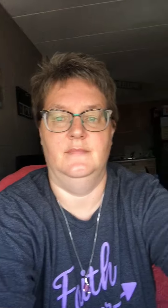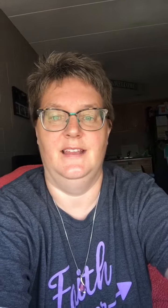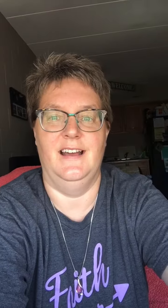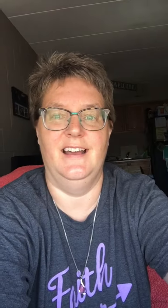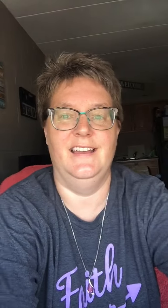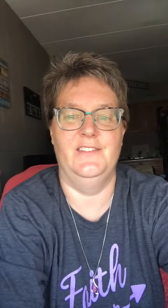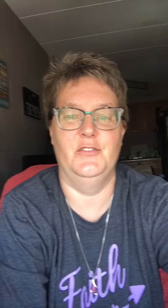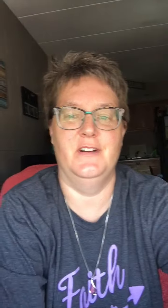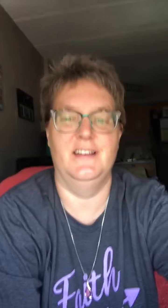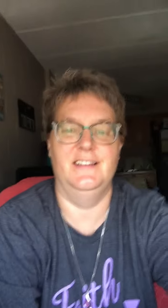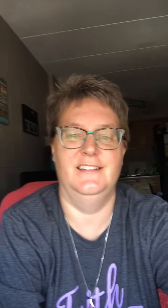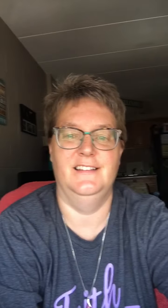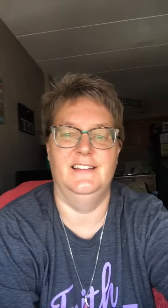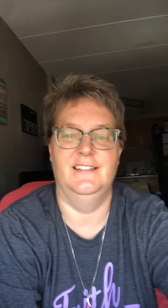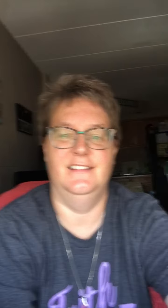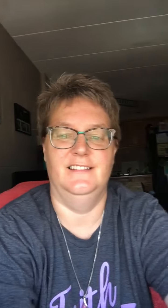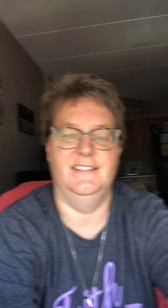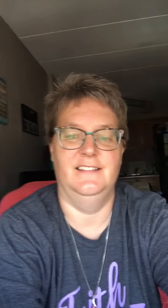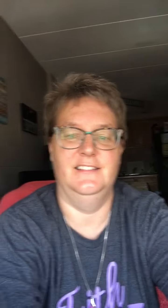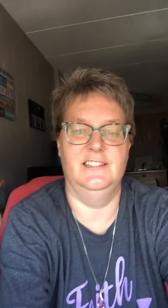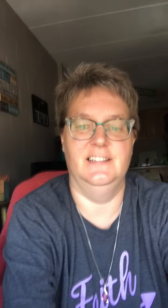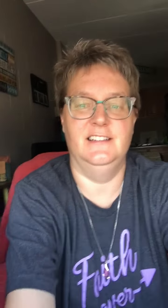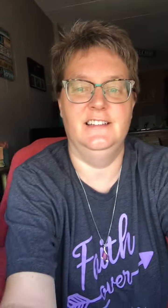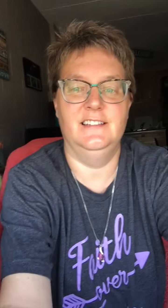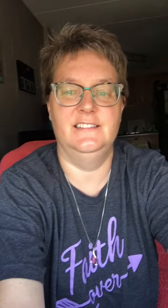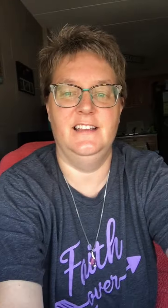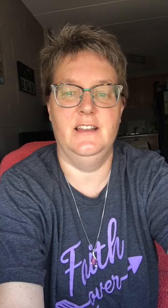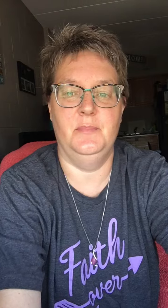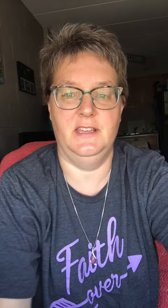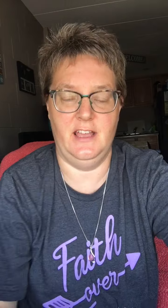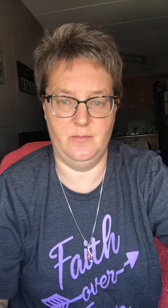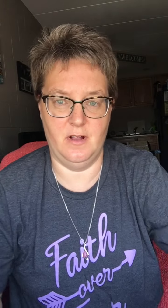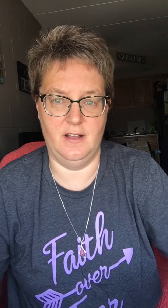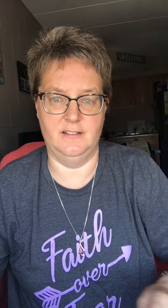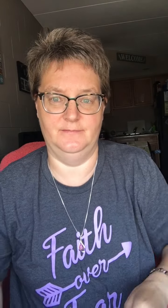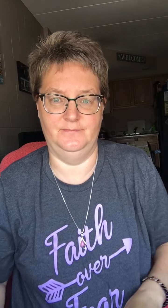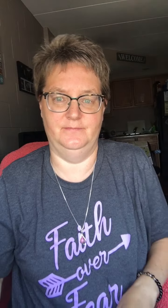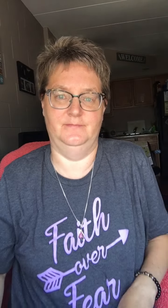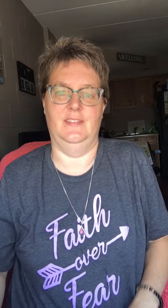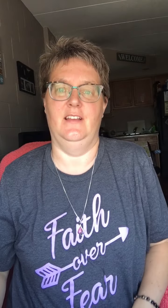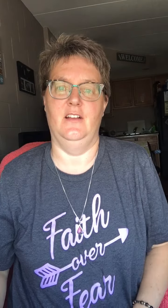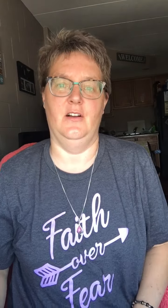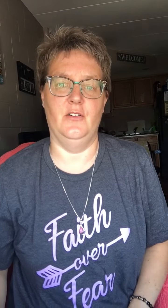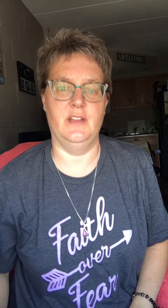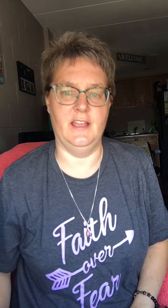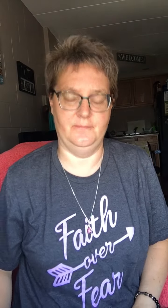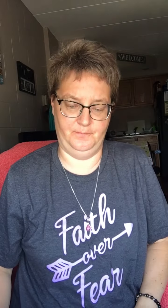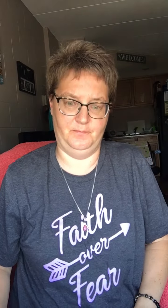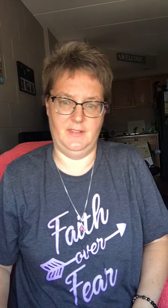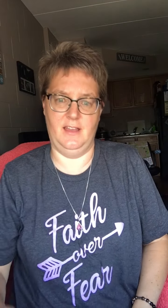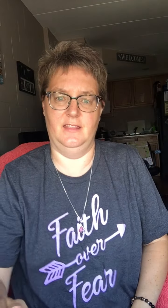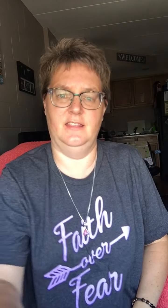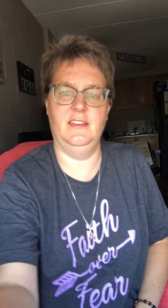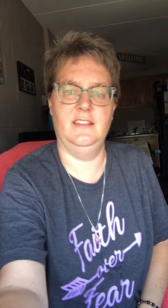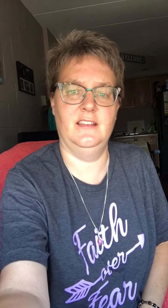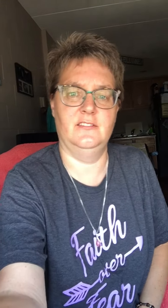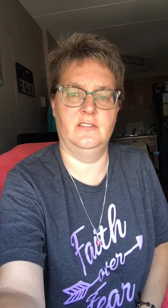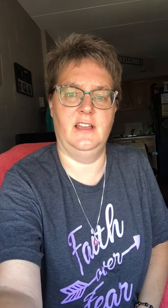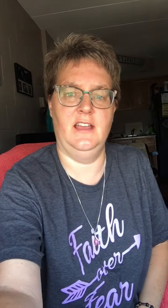Hi, everyone. Just setting up the camera. Okay, I think that's okay.